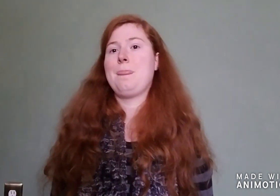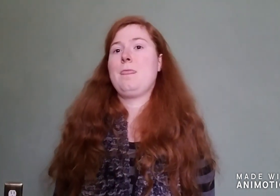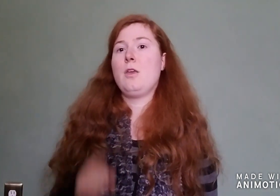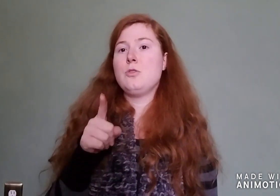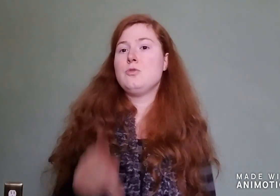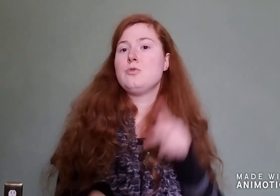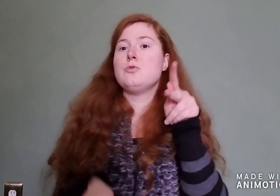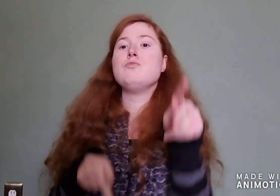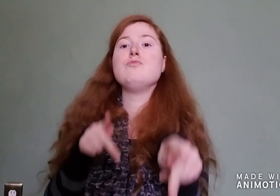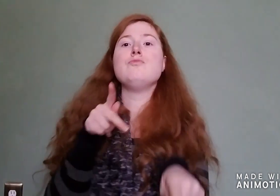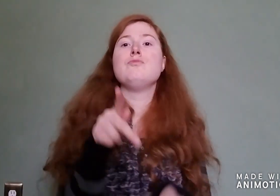down in history.